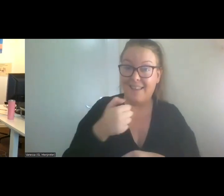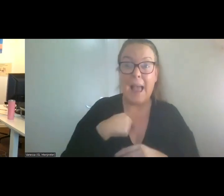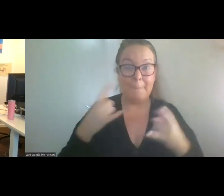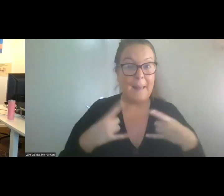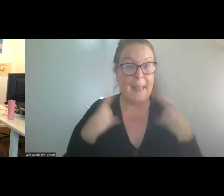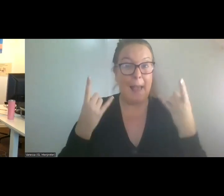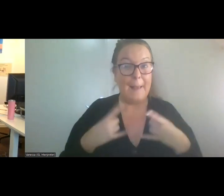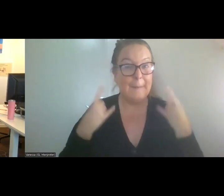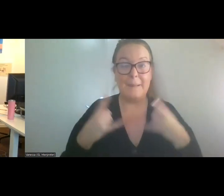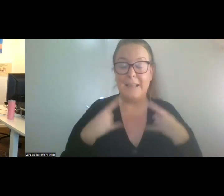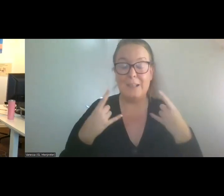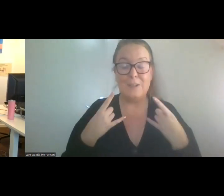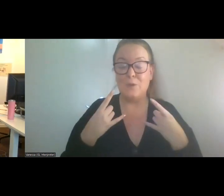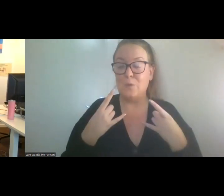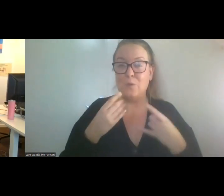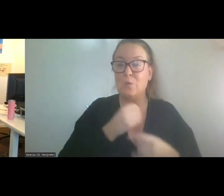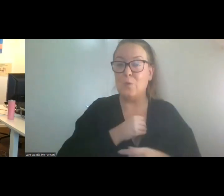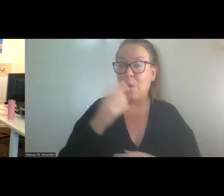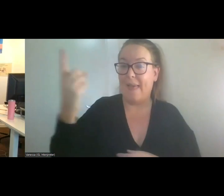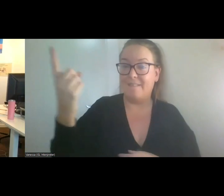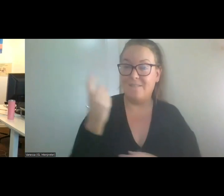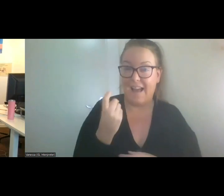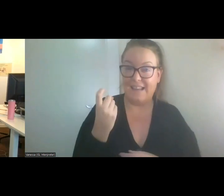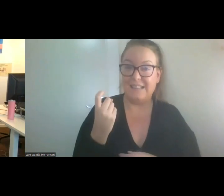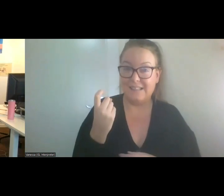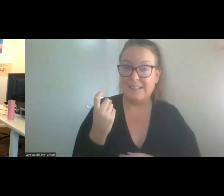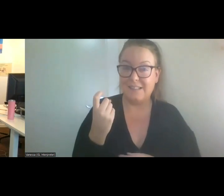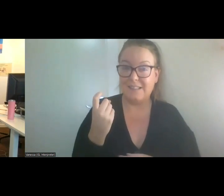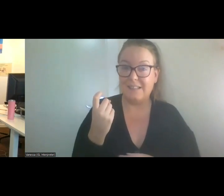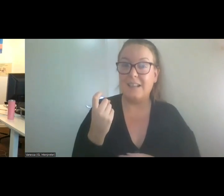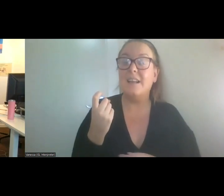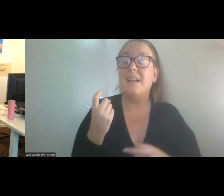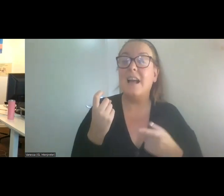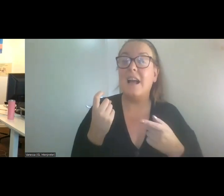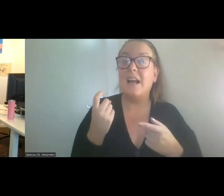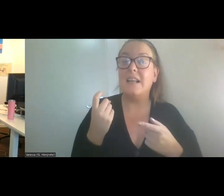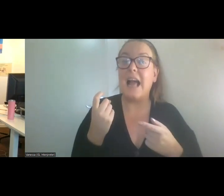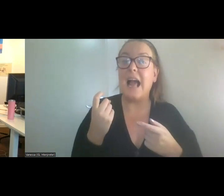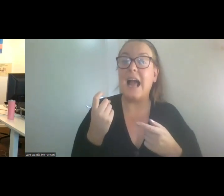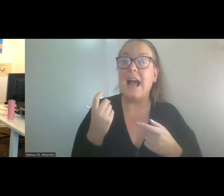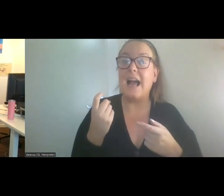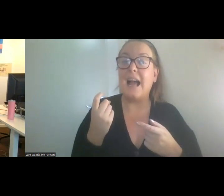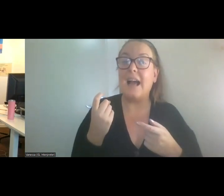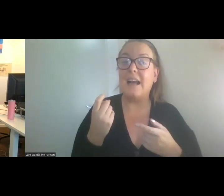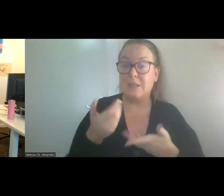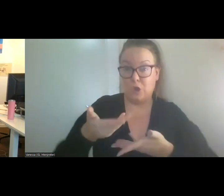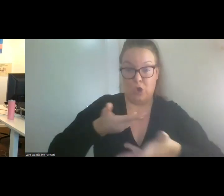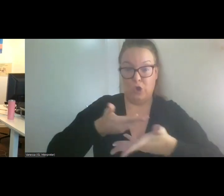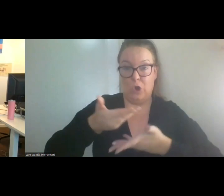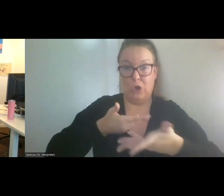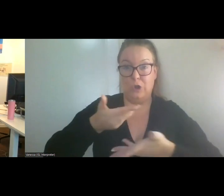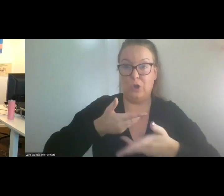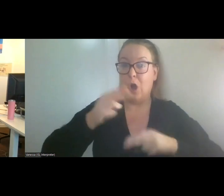be invited to act as consultant to this new